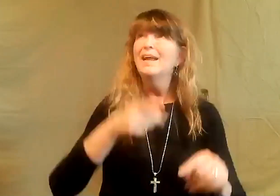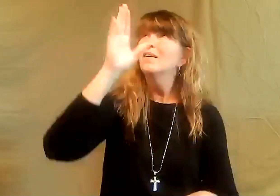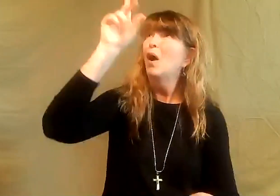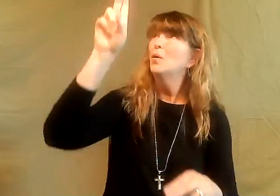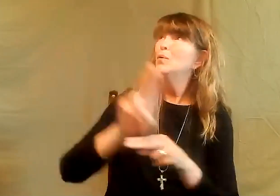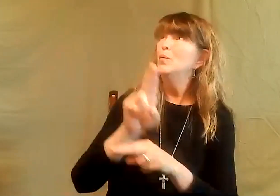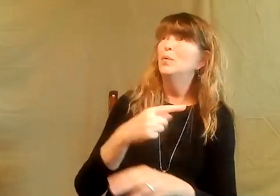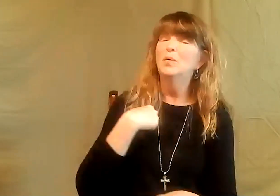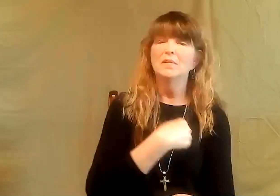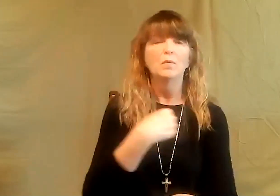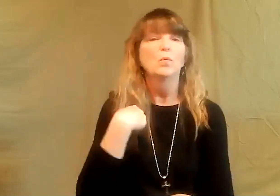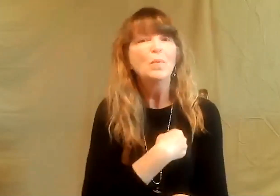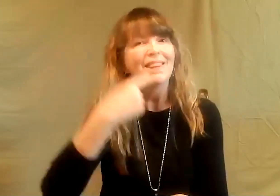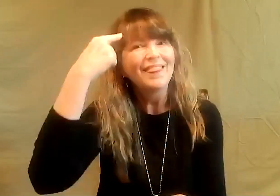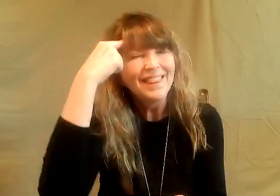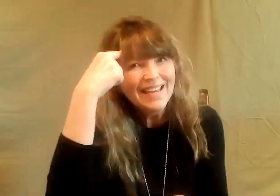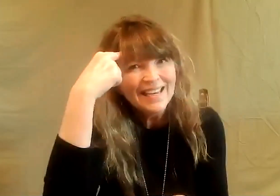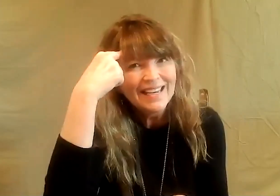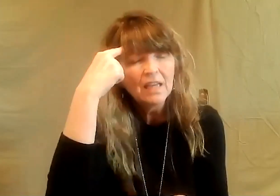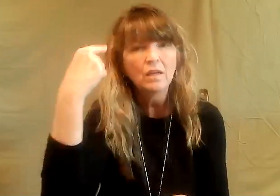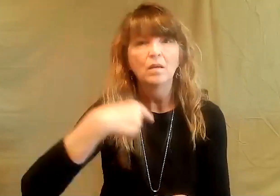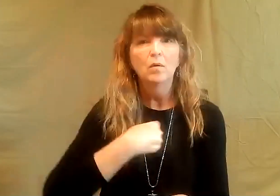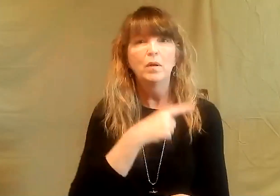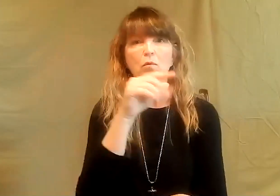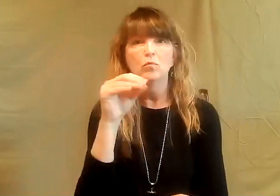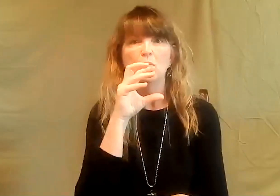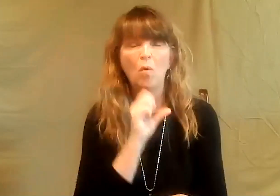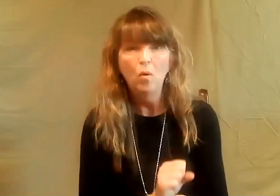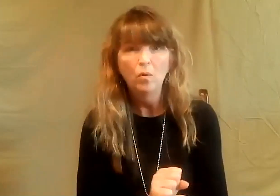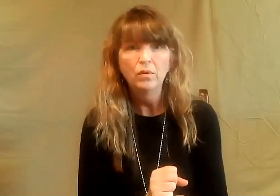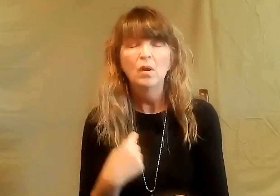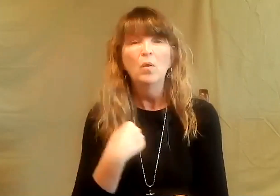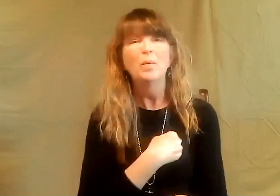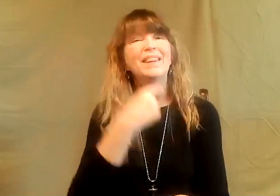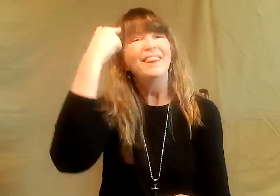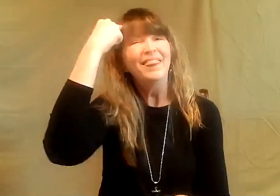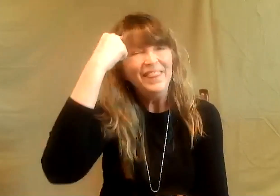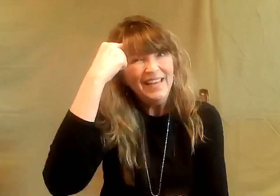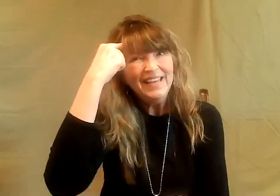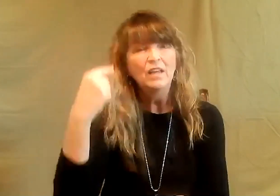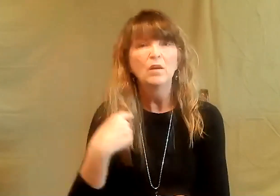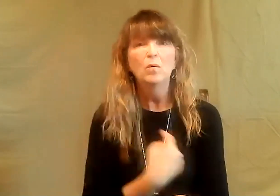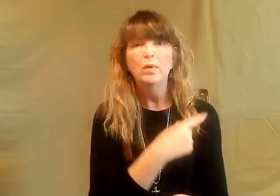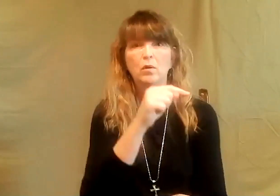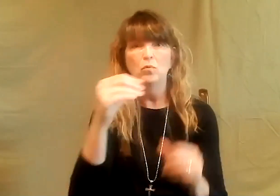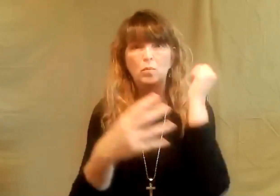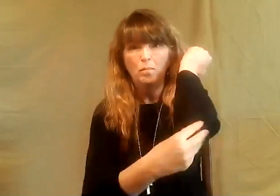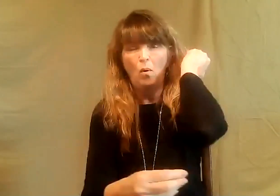We think that God can't use us. That's a construct of our mind. We think we're too old. That's another